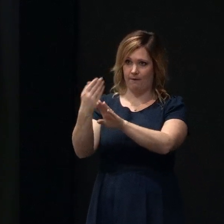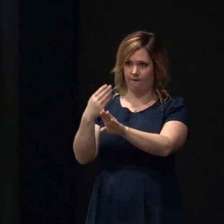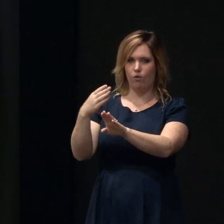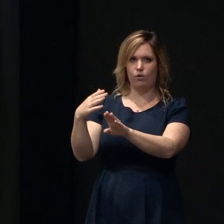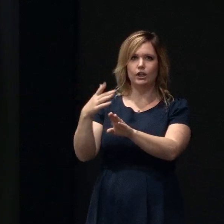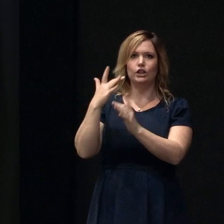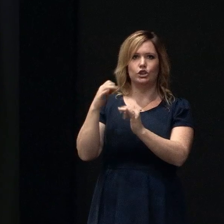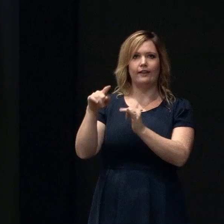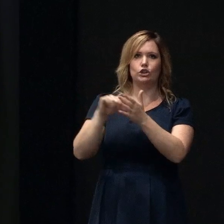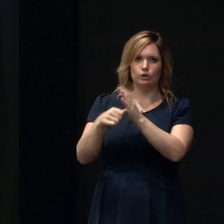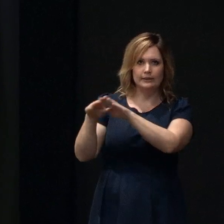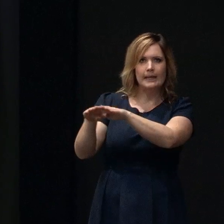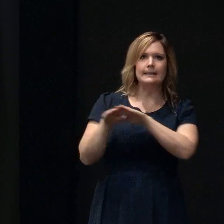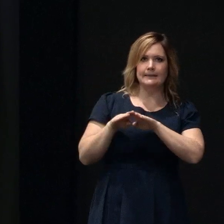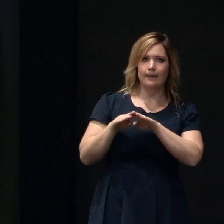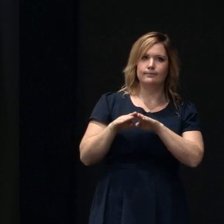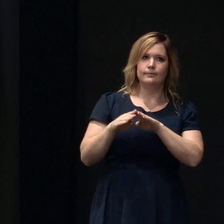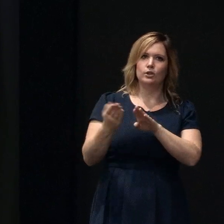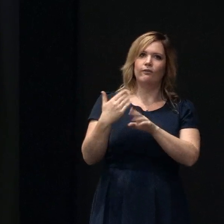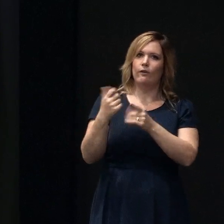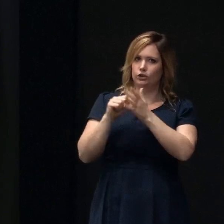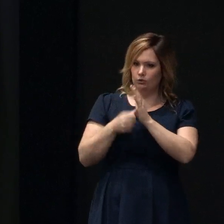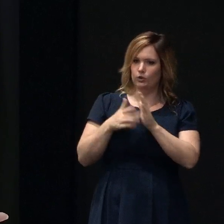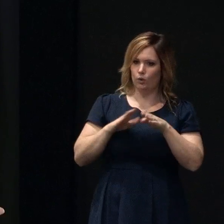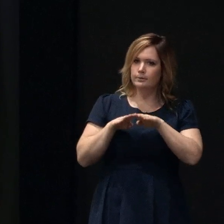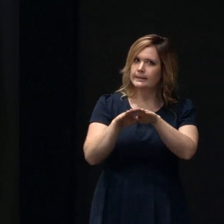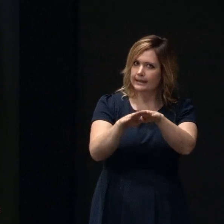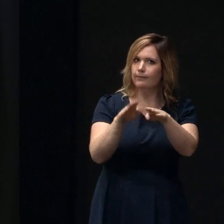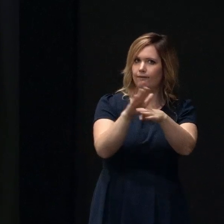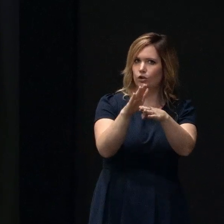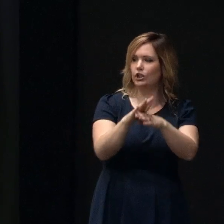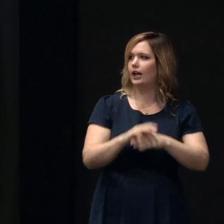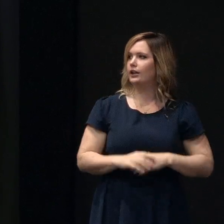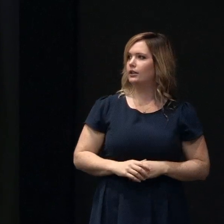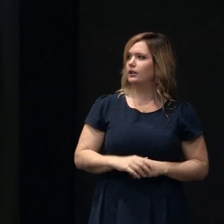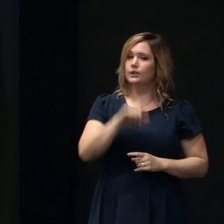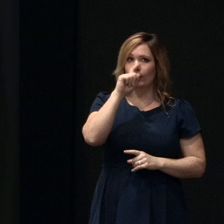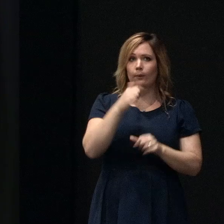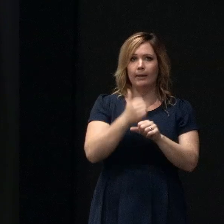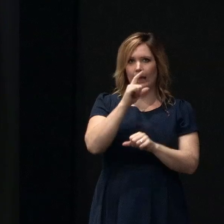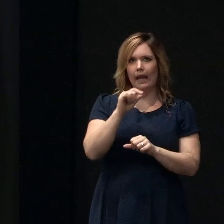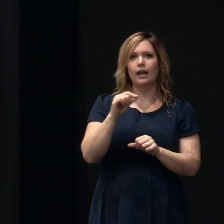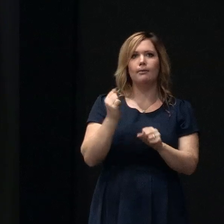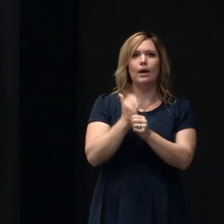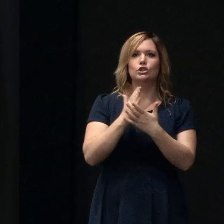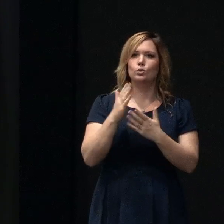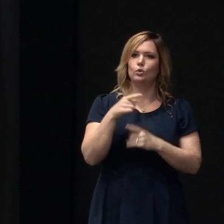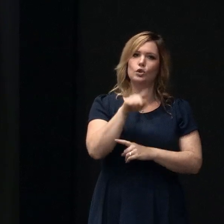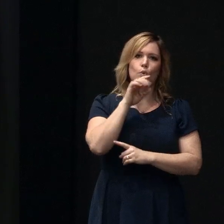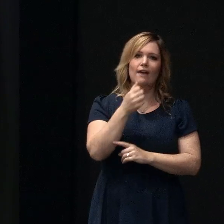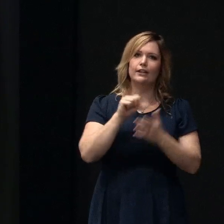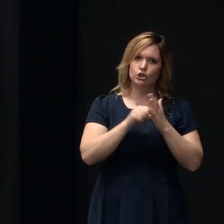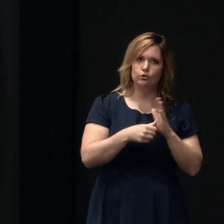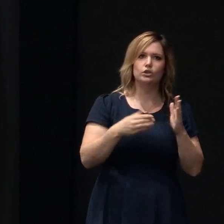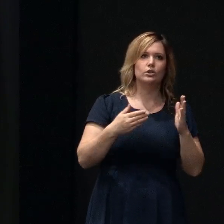one insurance policy you'll be reliant on getting a new one so Kiwi Bank can facilitate new build insurance across all of the technical categories